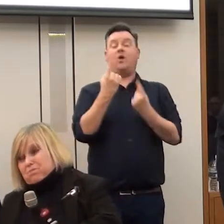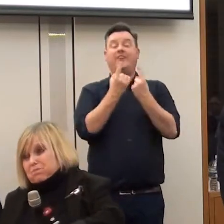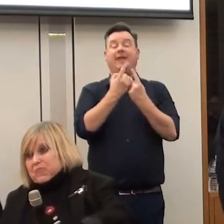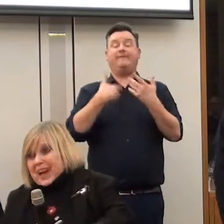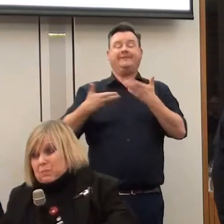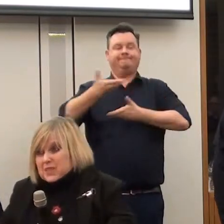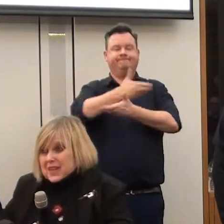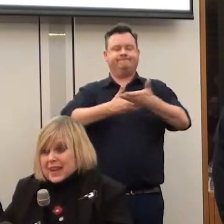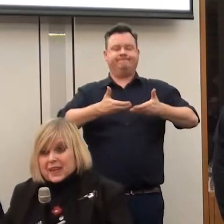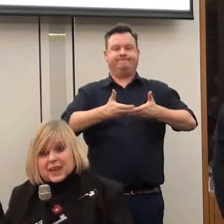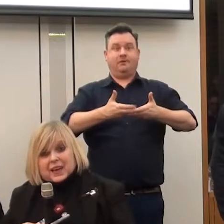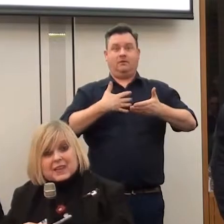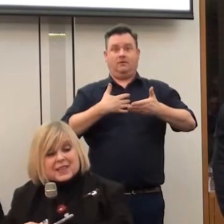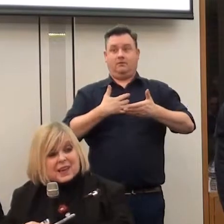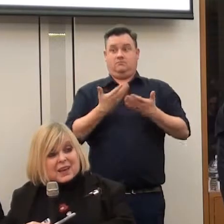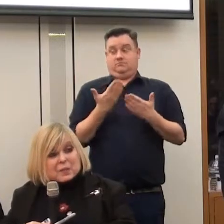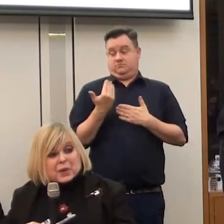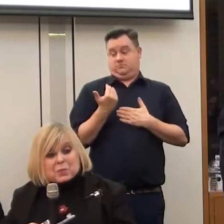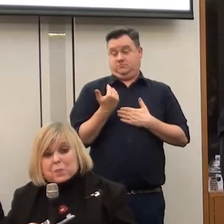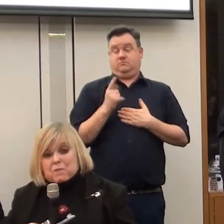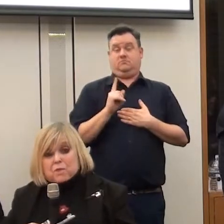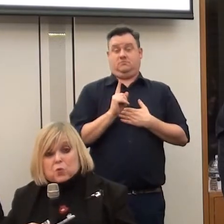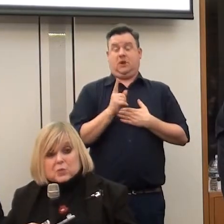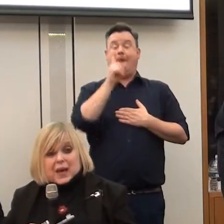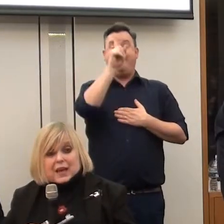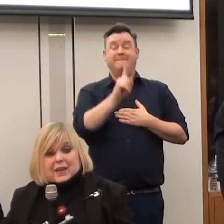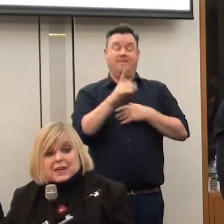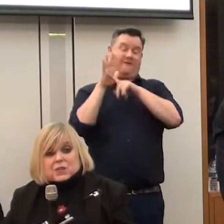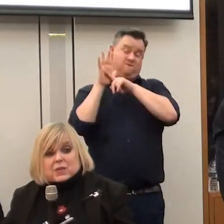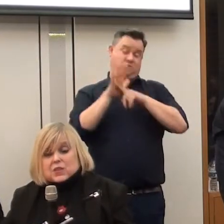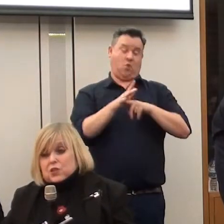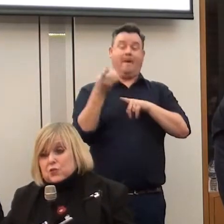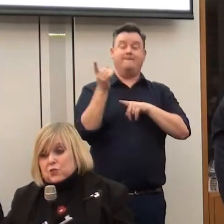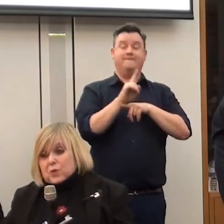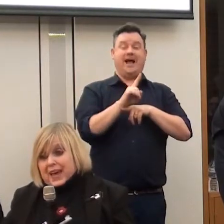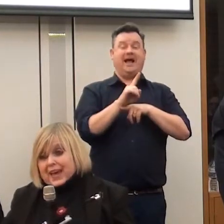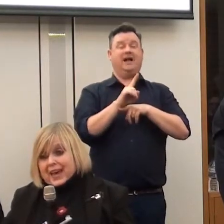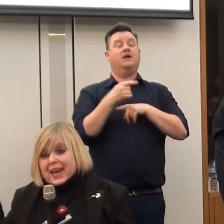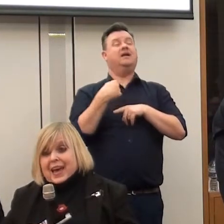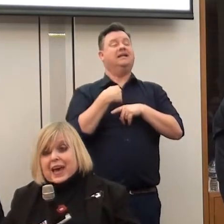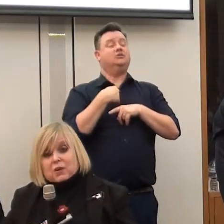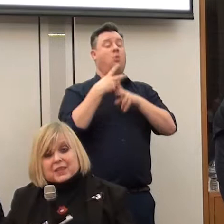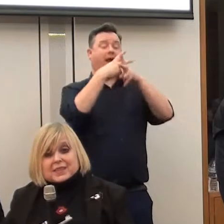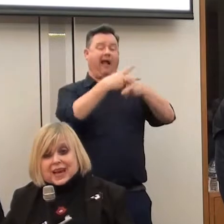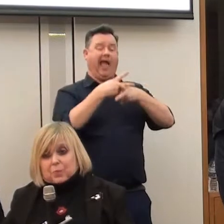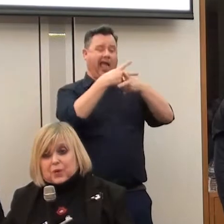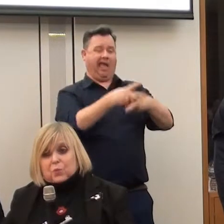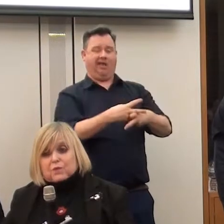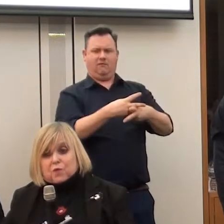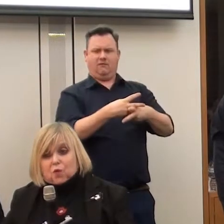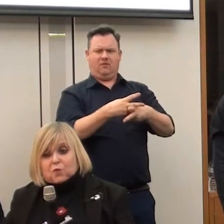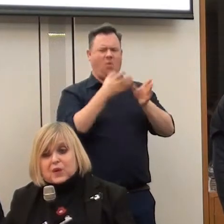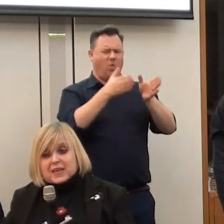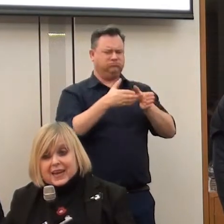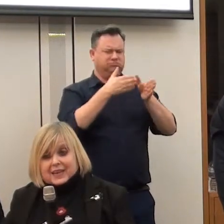very apt day is that people are being forced back into institutional care. How can this happen?